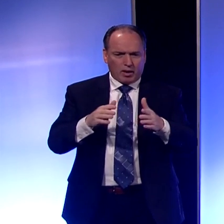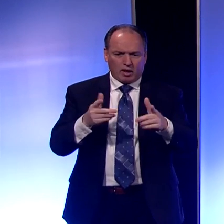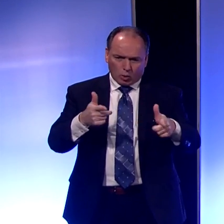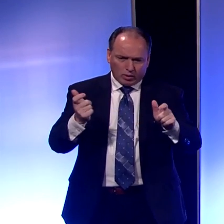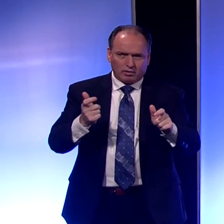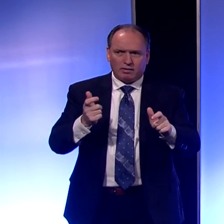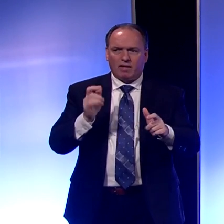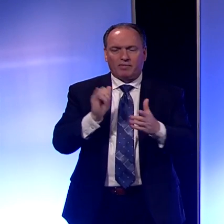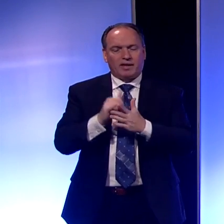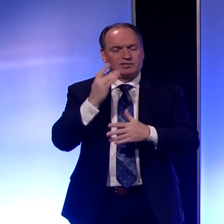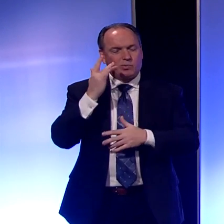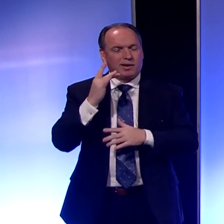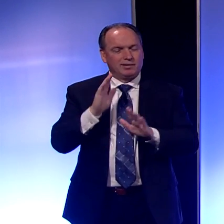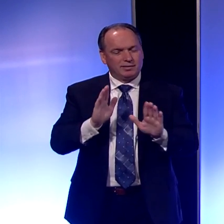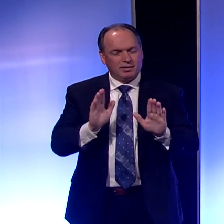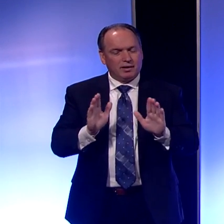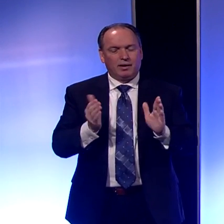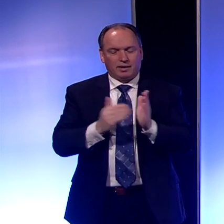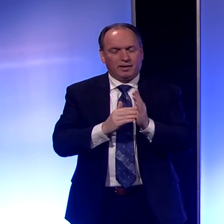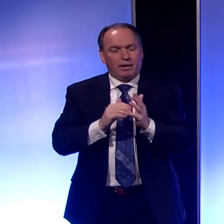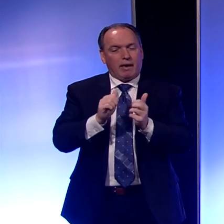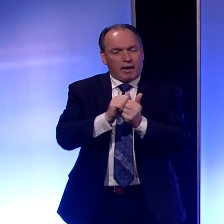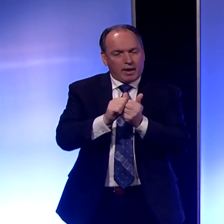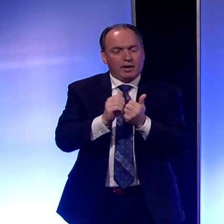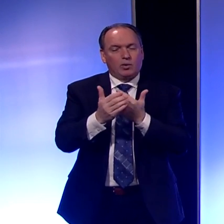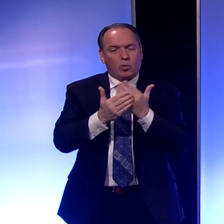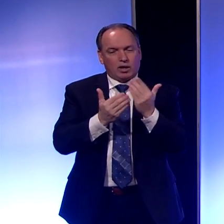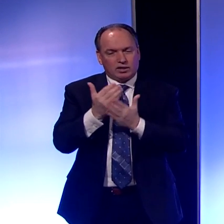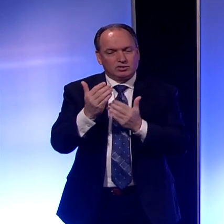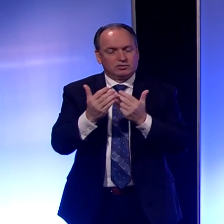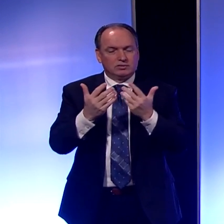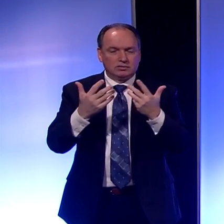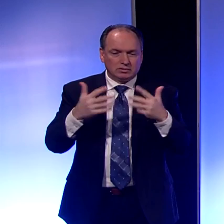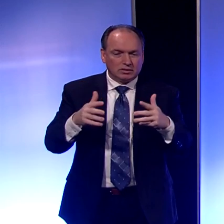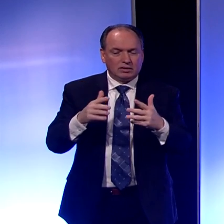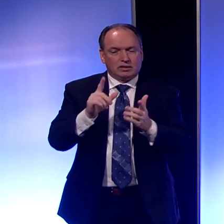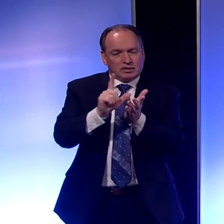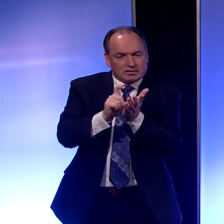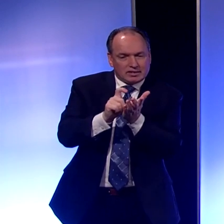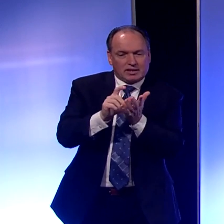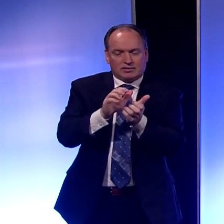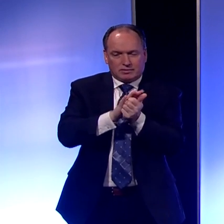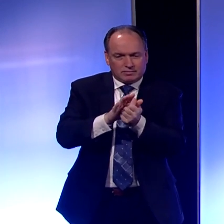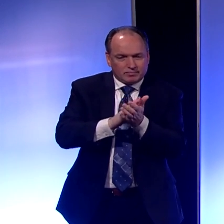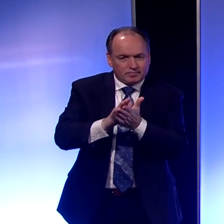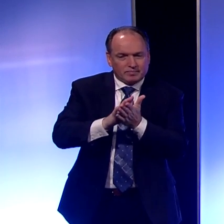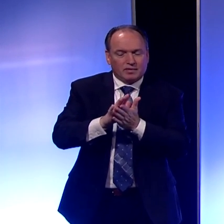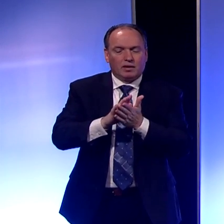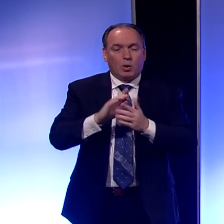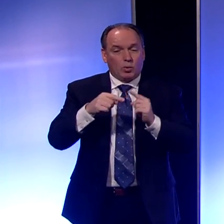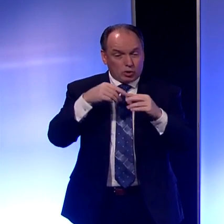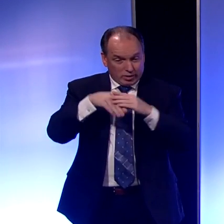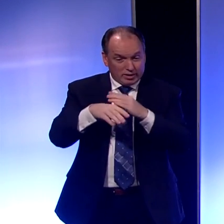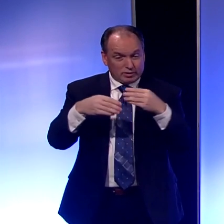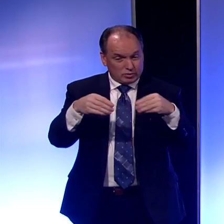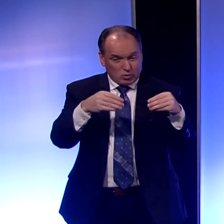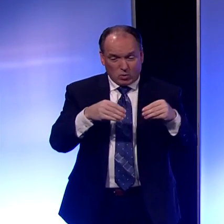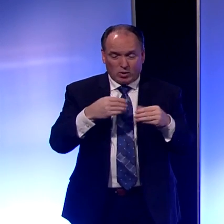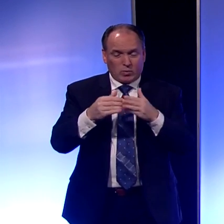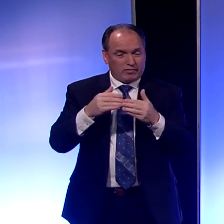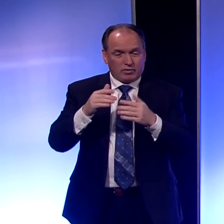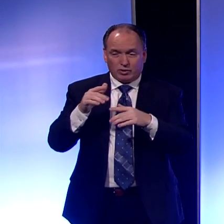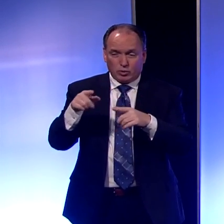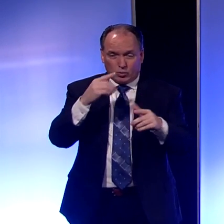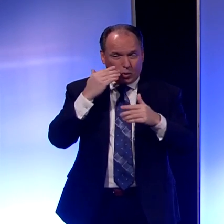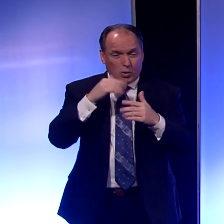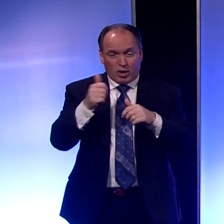And that's why we go back to the hand washing. We go back to the sanitizer. When you go into the grocery store or any place